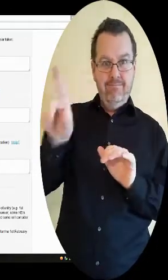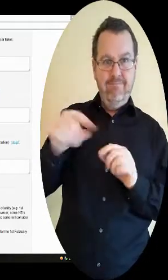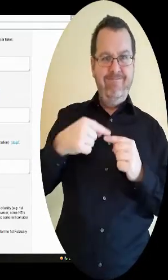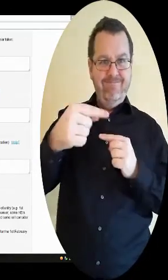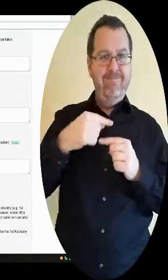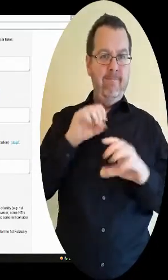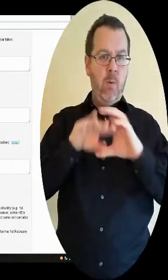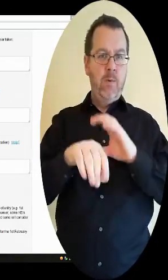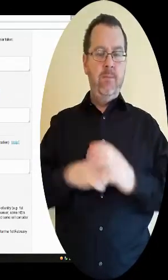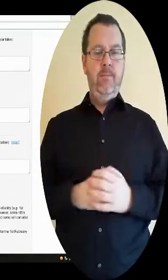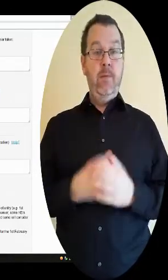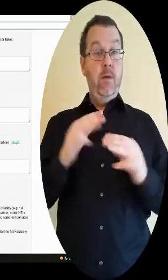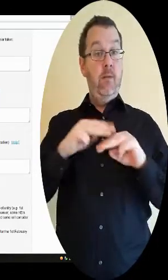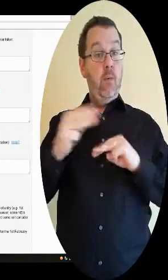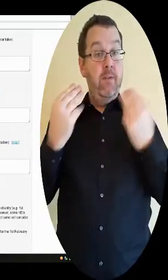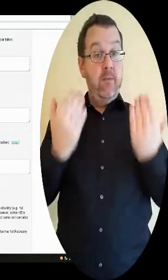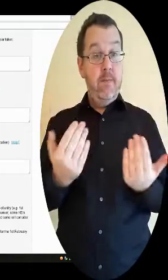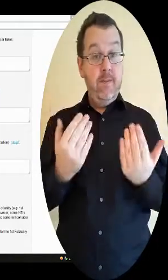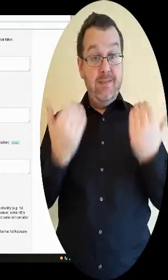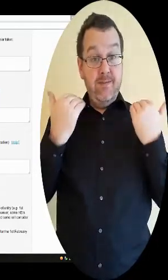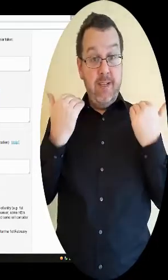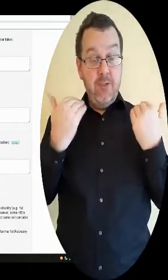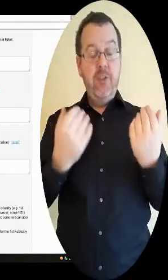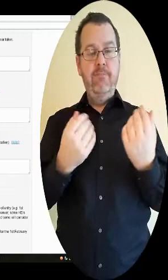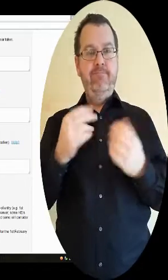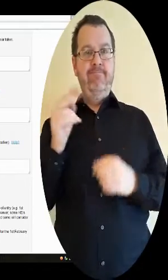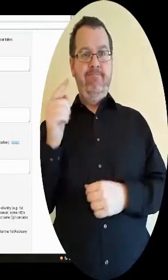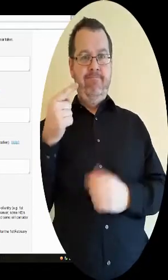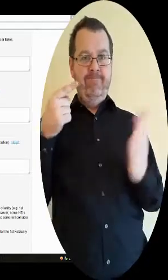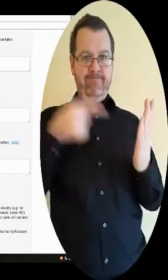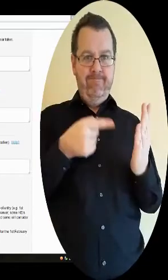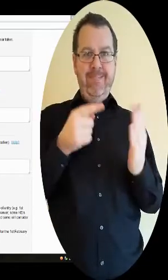For more information, read the CAO Handbook.